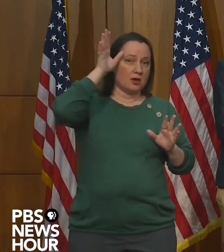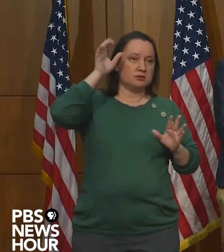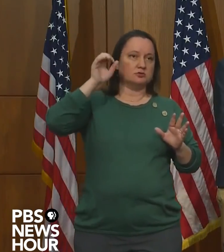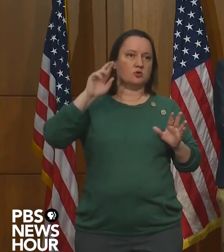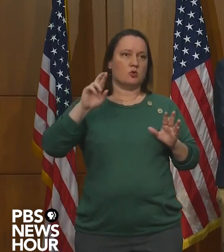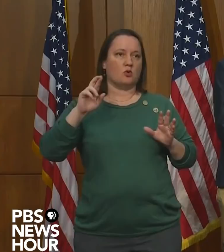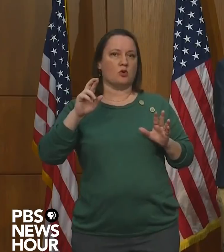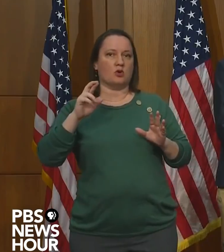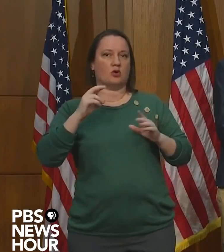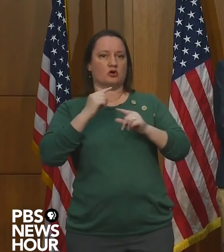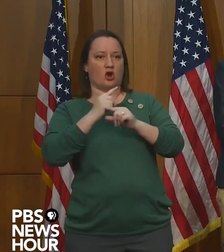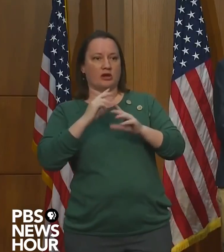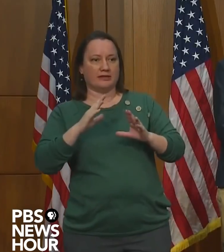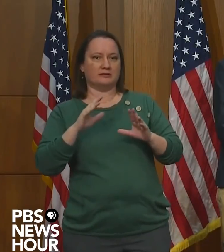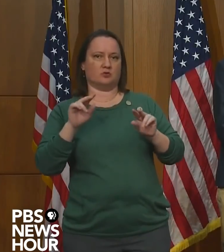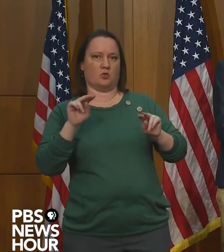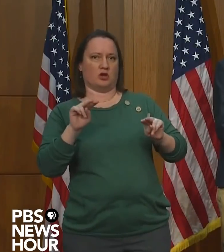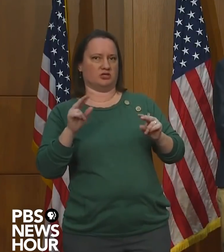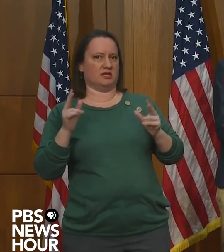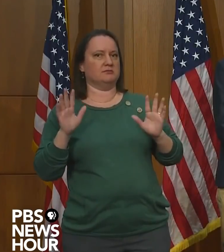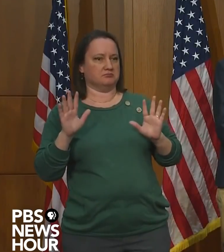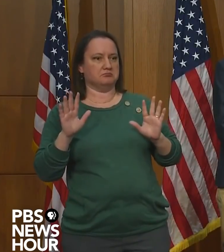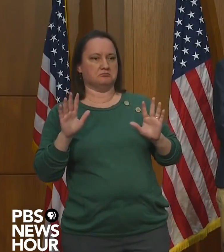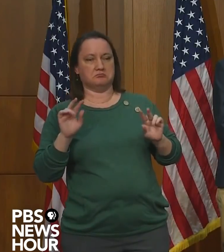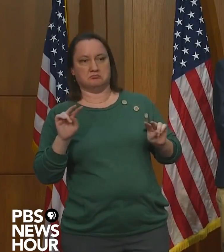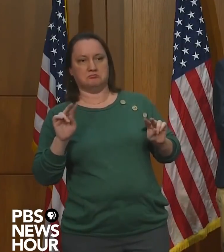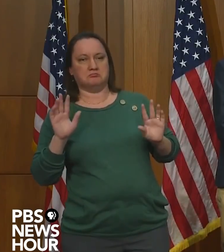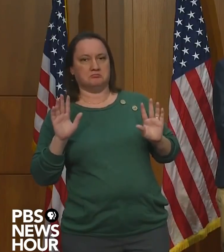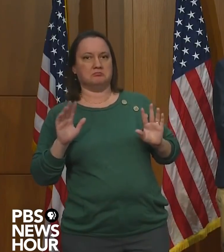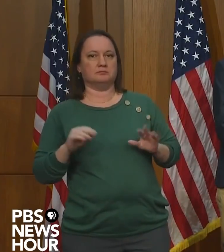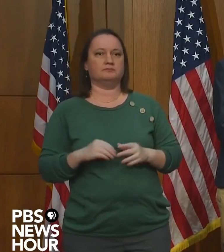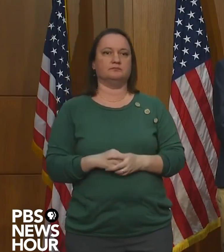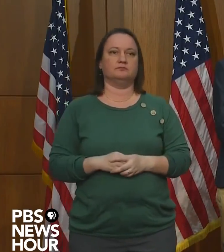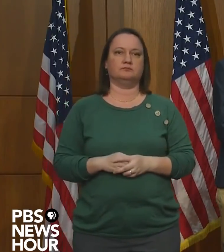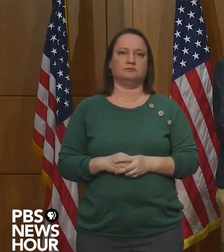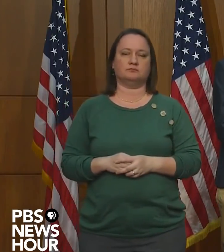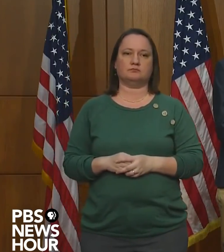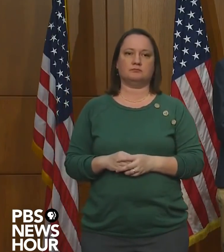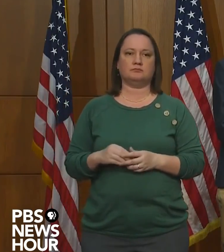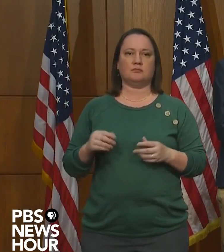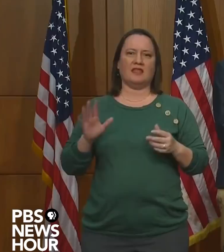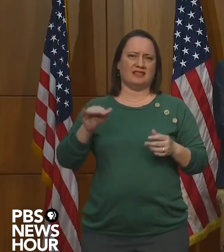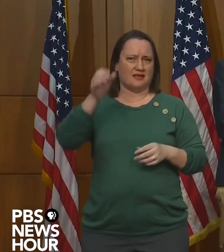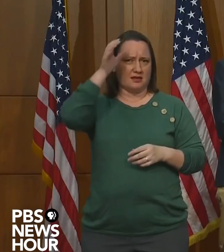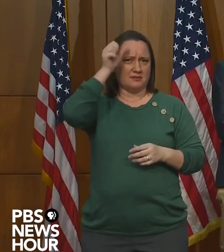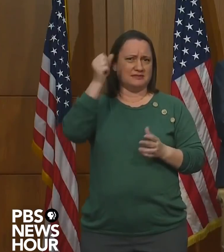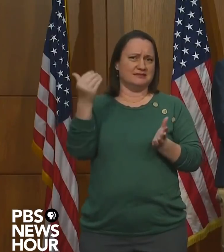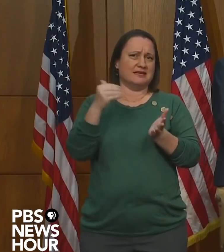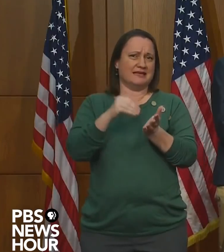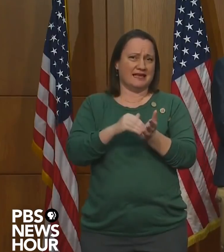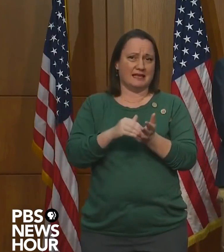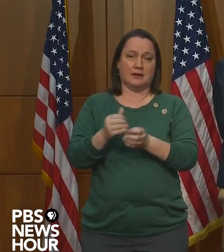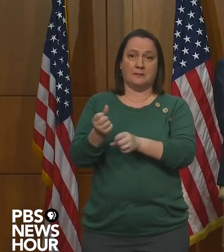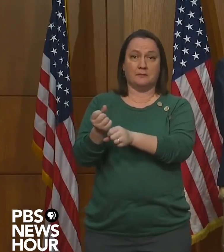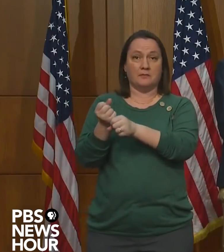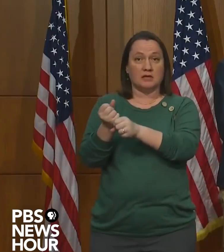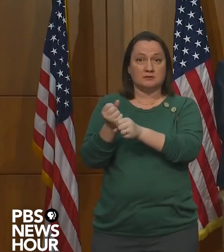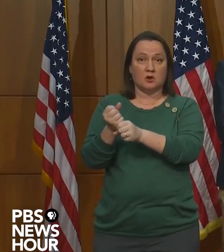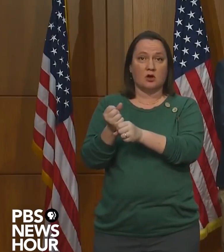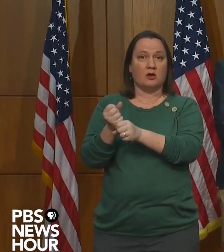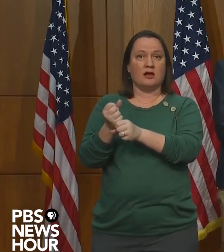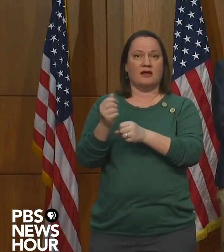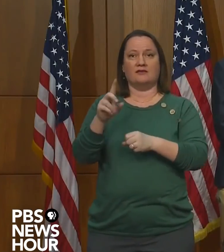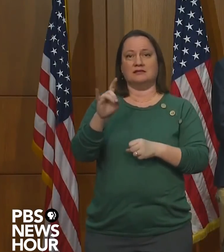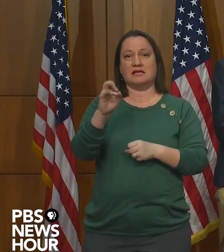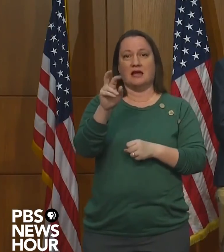either watching their children or taking care of their children at the game. And kind of common sense, again, baseball, we've got the diamond,